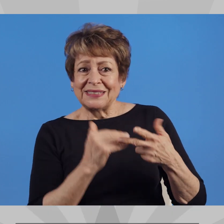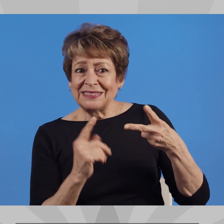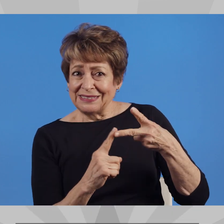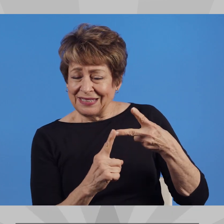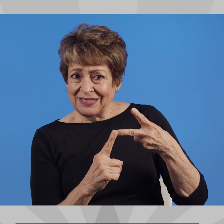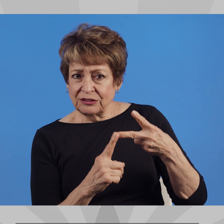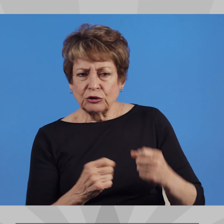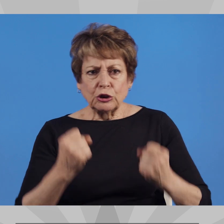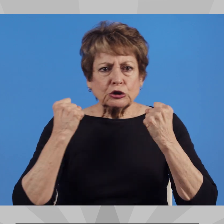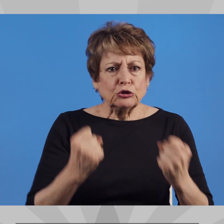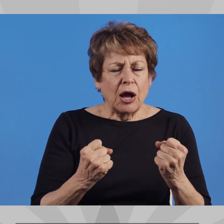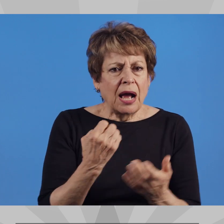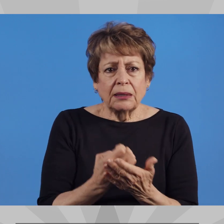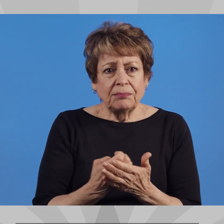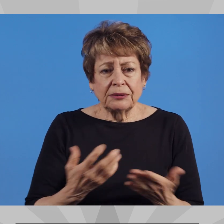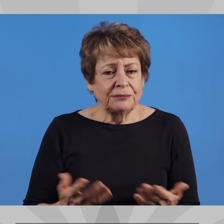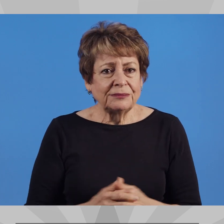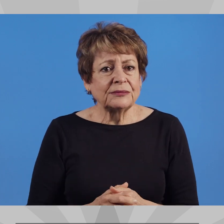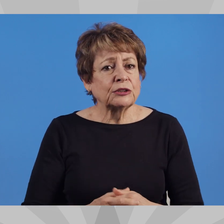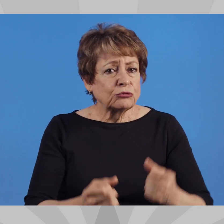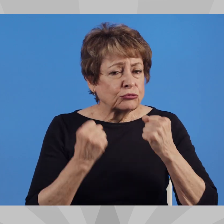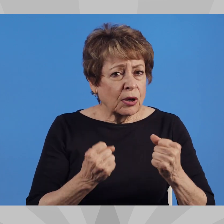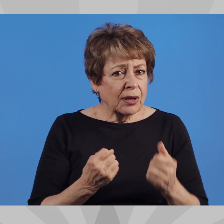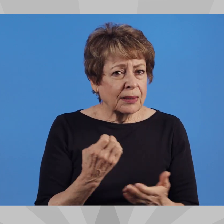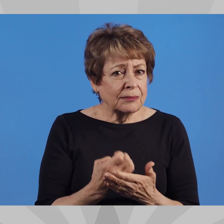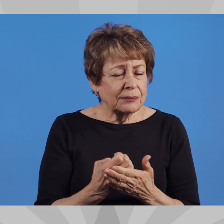NUMBER TWO, STRONG ECONOMY.